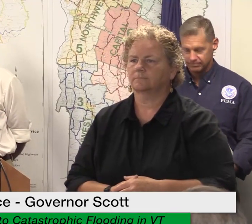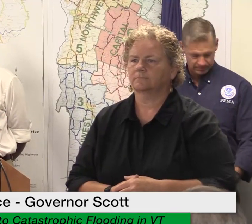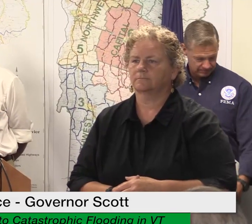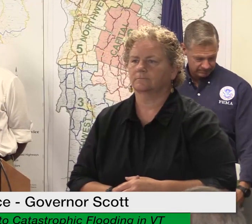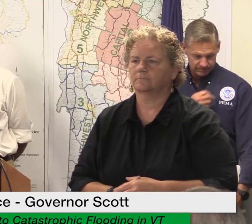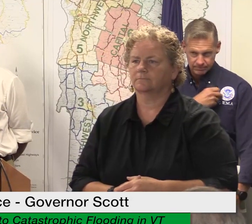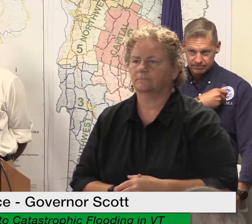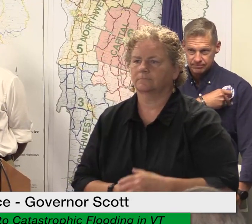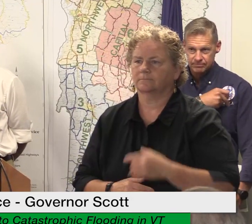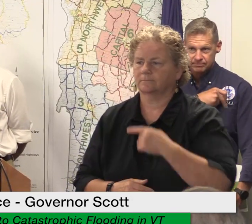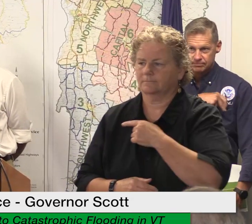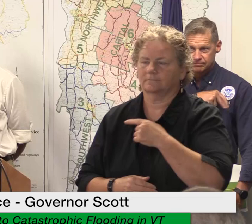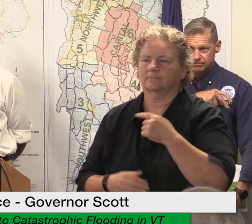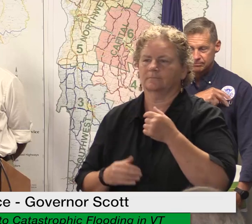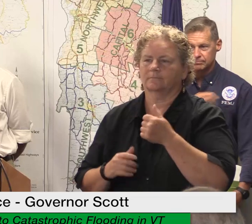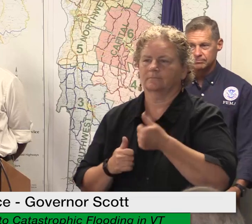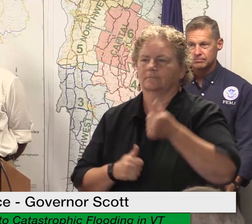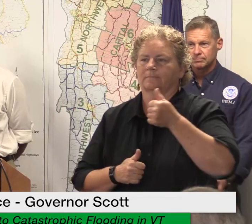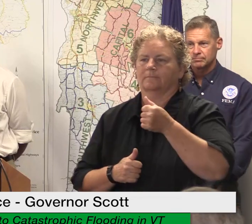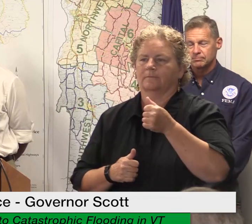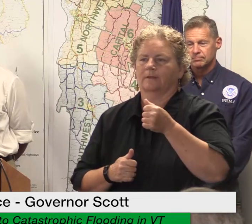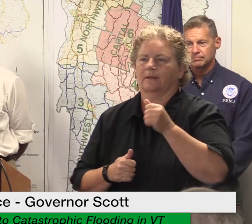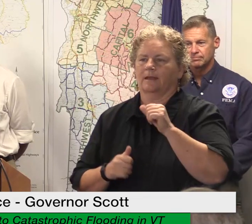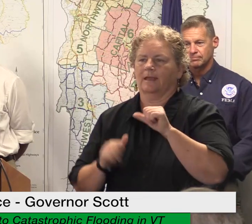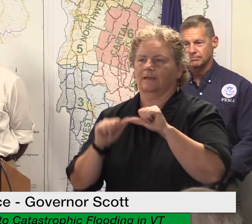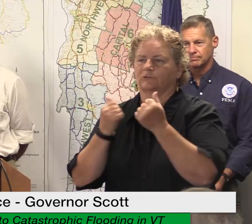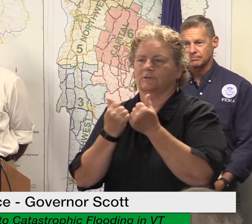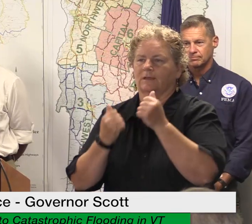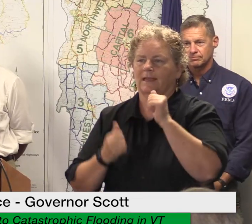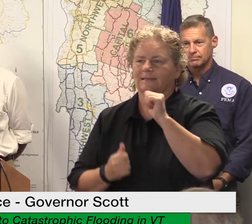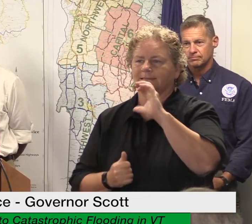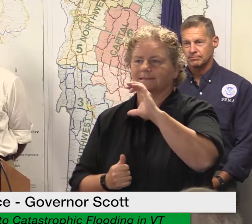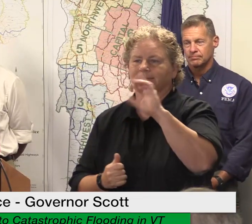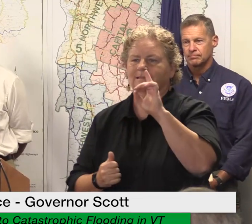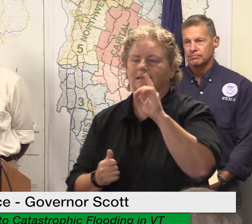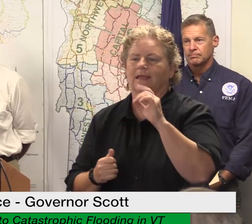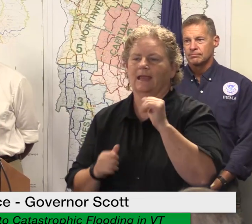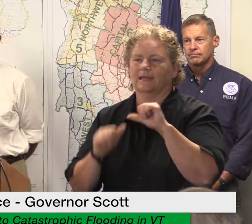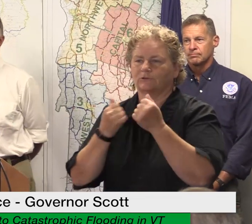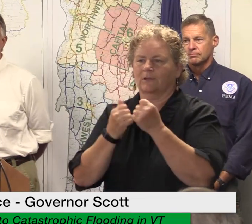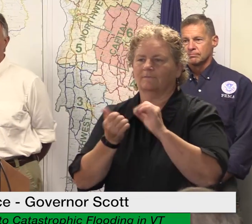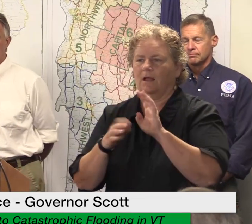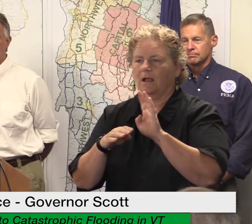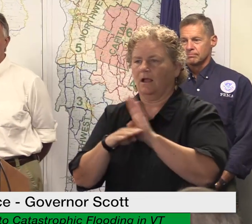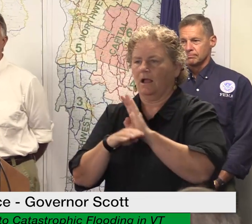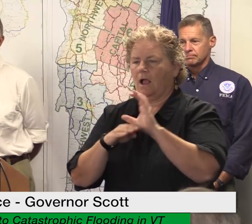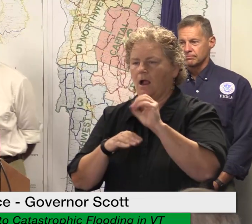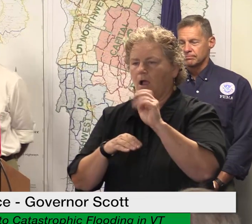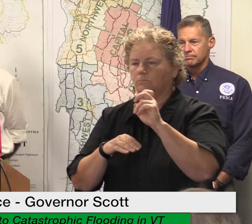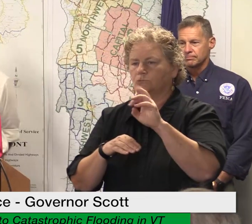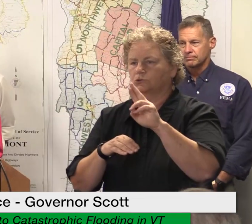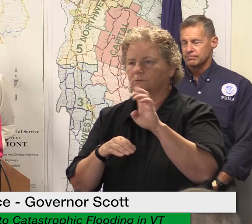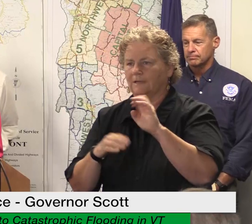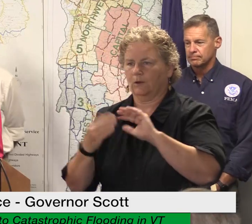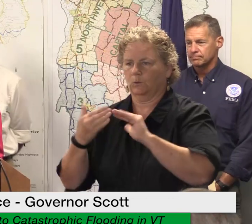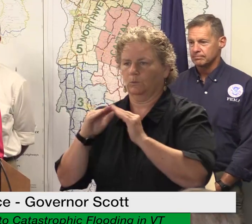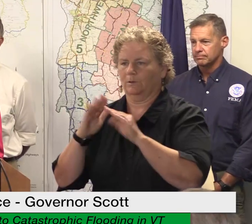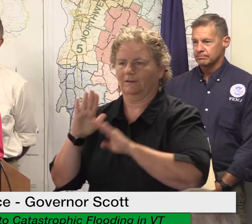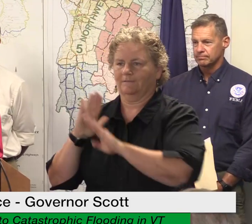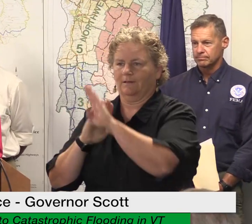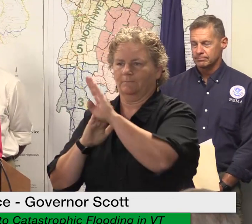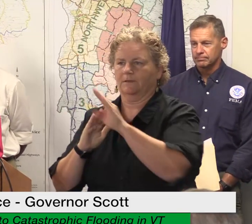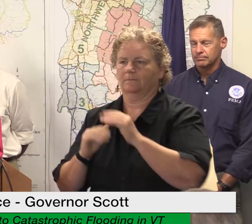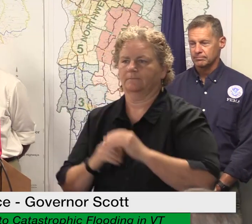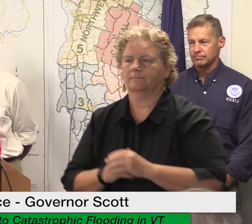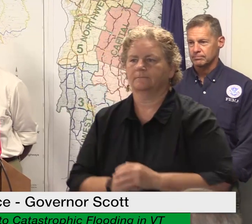community development accd has been working hand in hand with local economic development officials the small